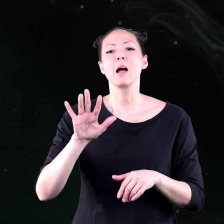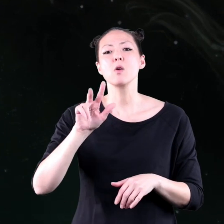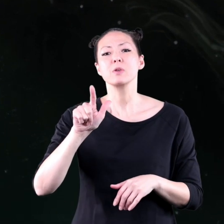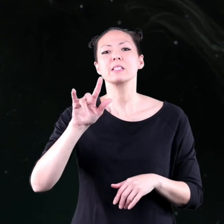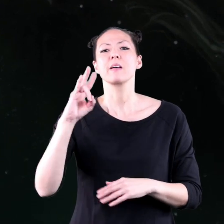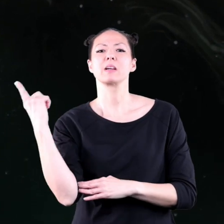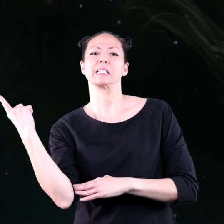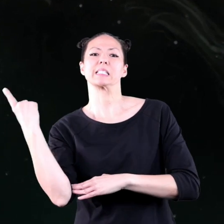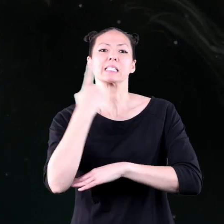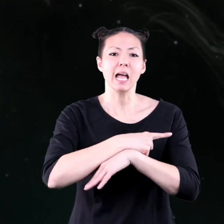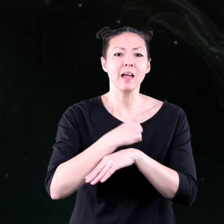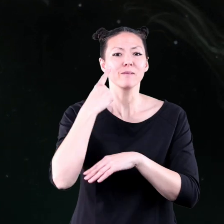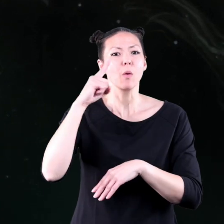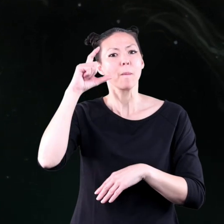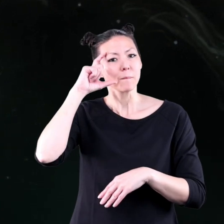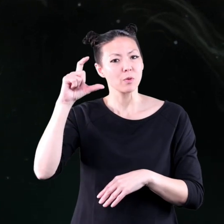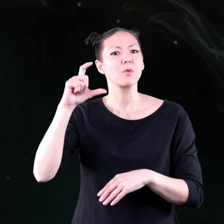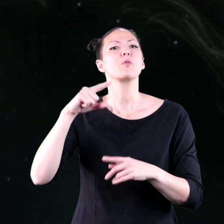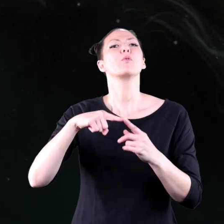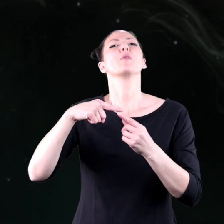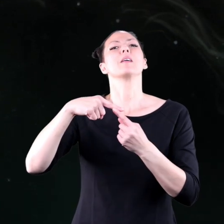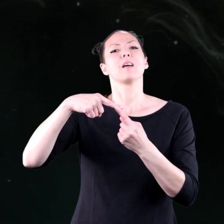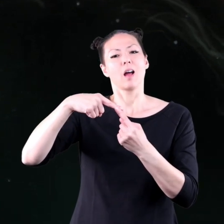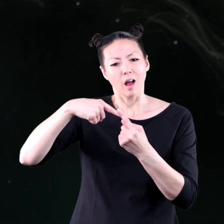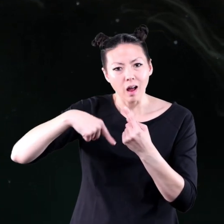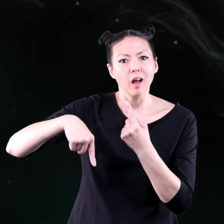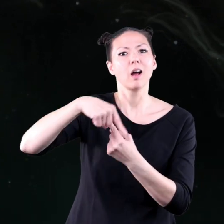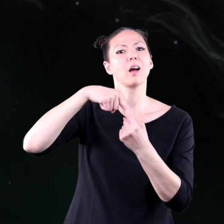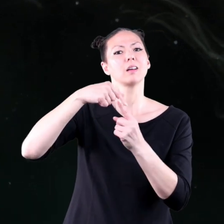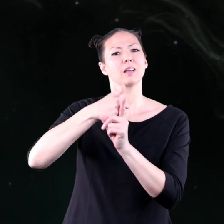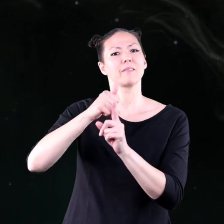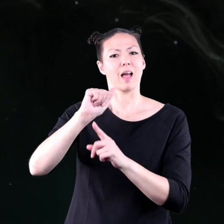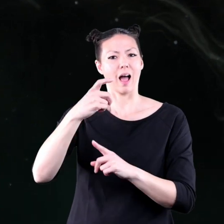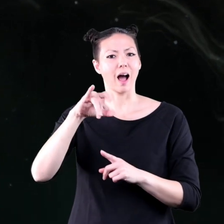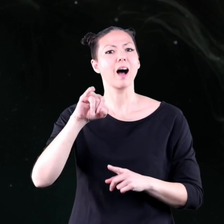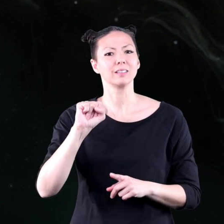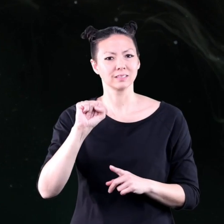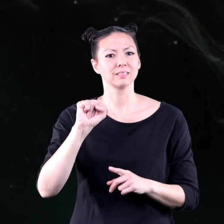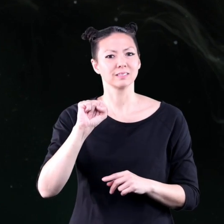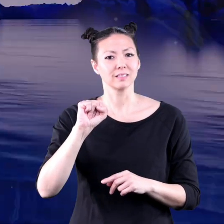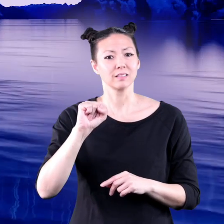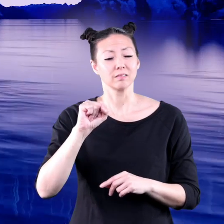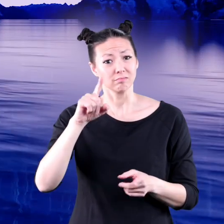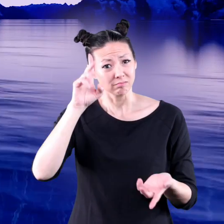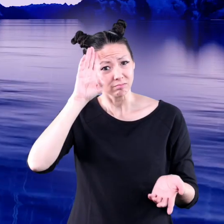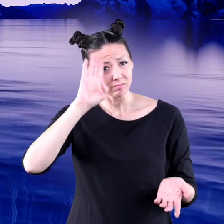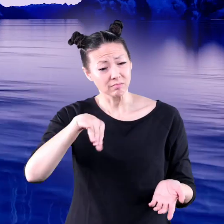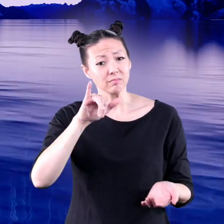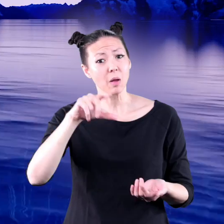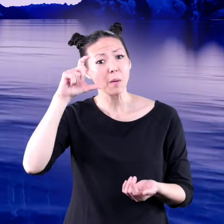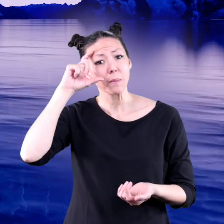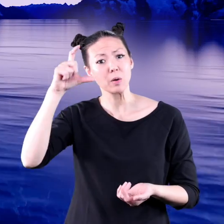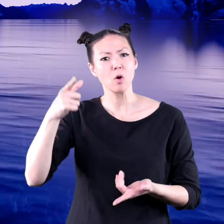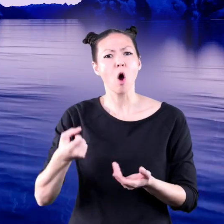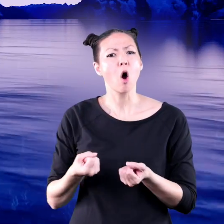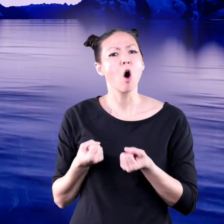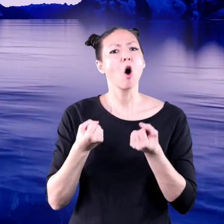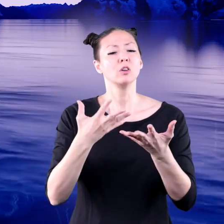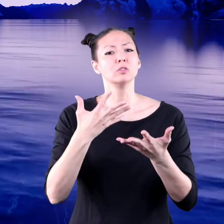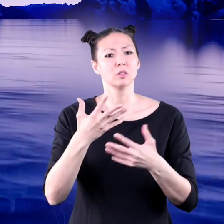days for the moon to make one entire spin on its axis did you know that the moon causes the tides in